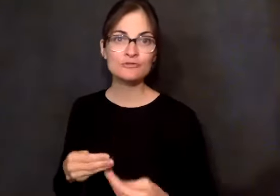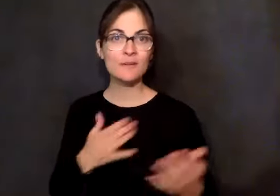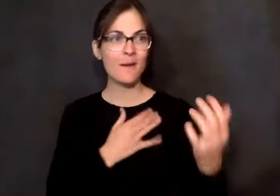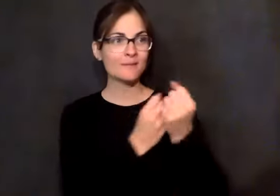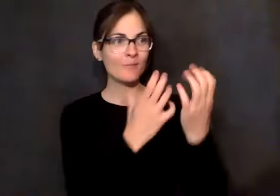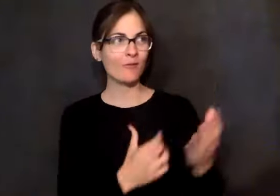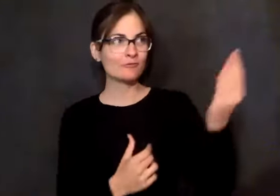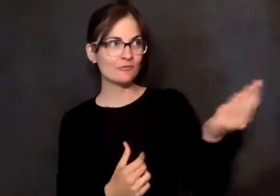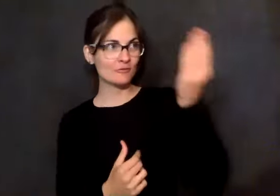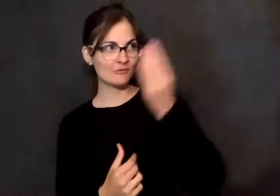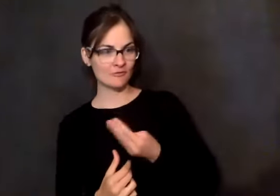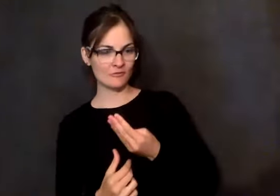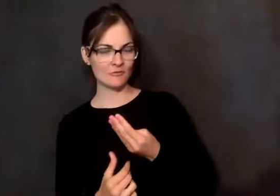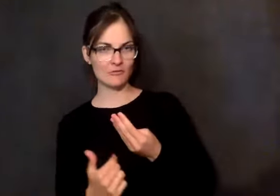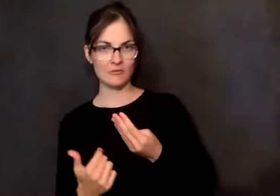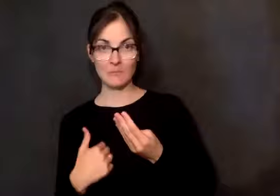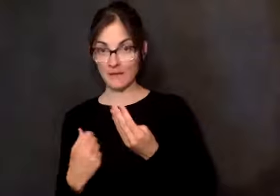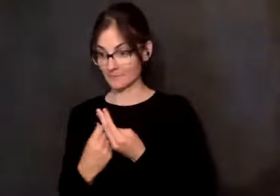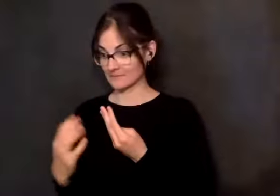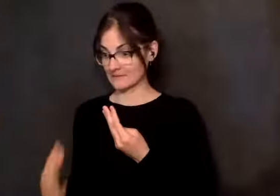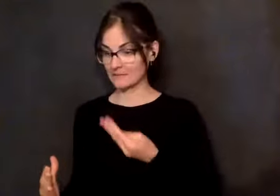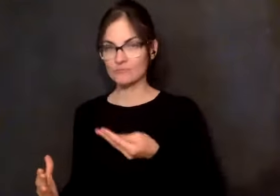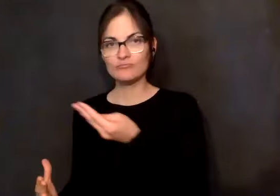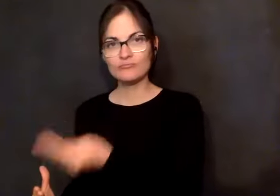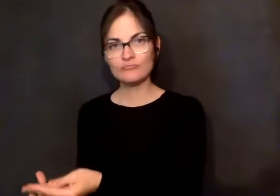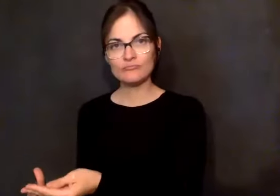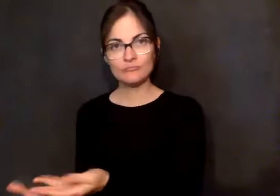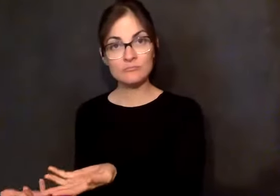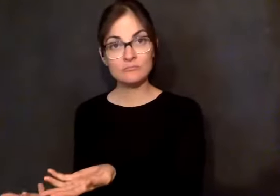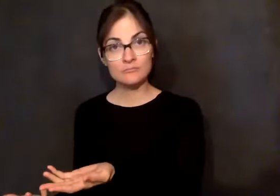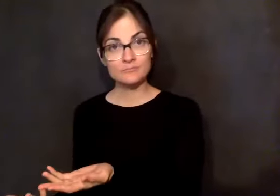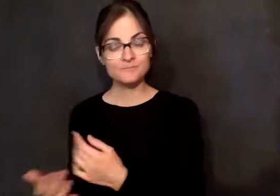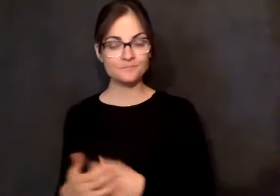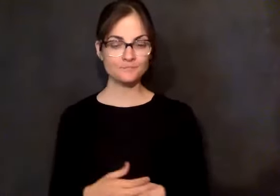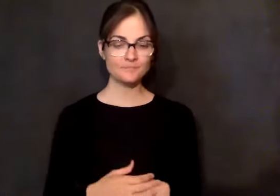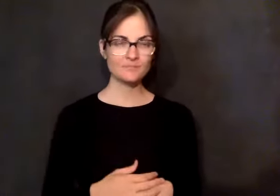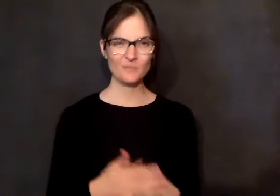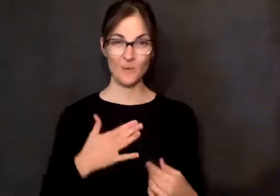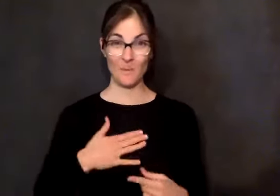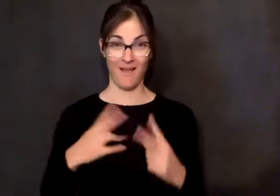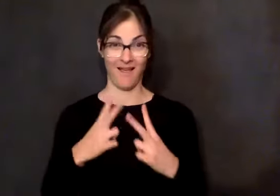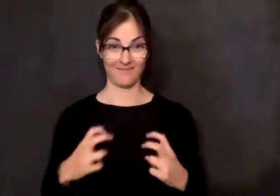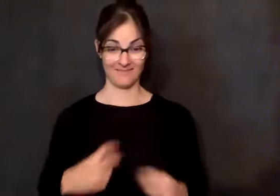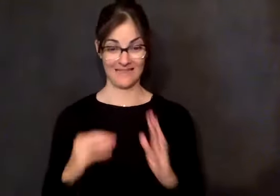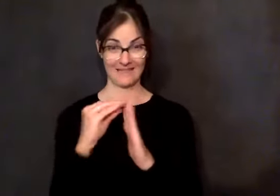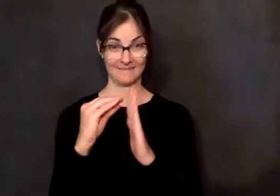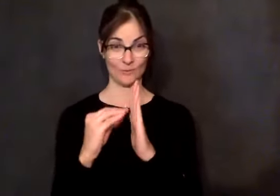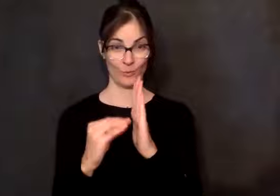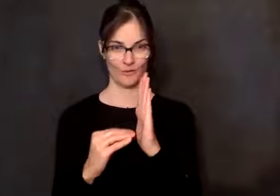had done to me. And so it came time. The relationship with my dad was a big part of the inventory. And